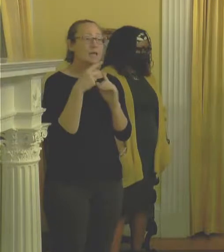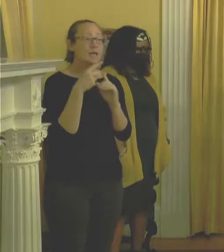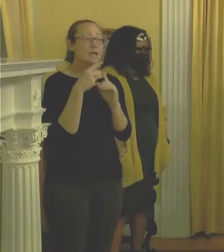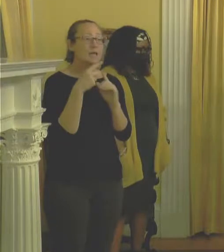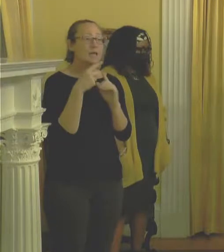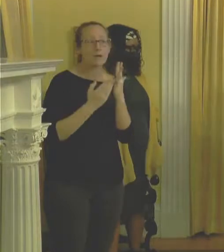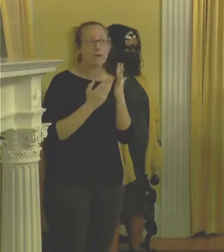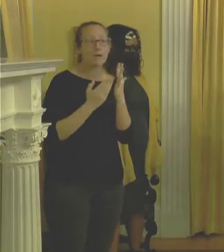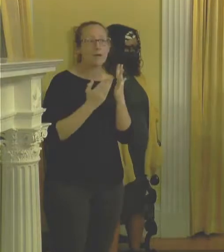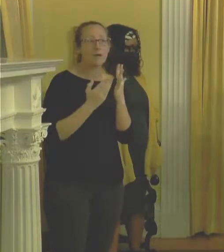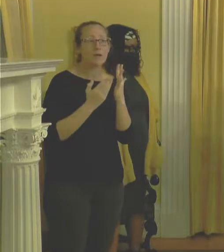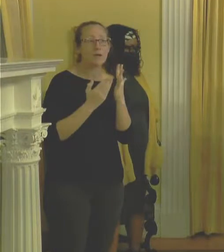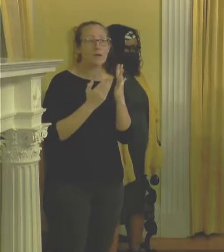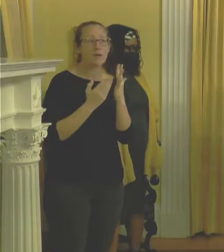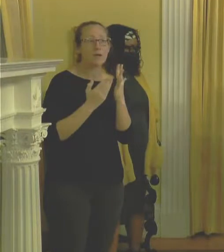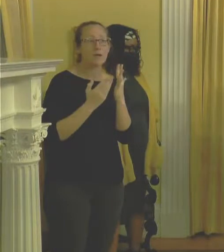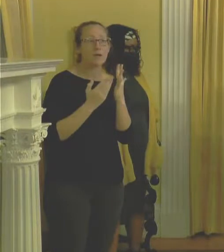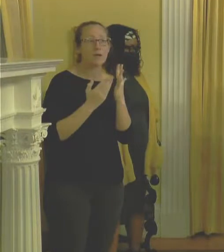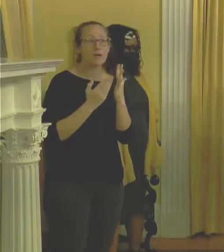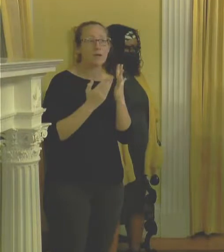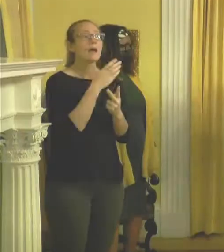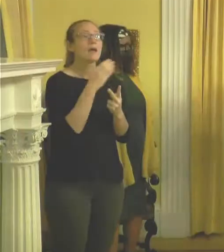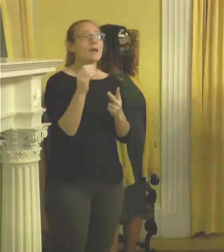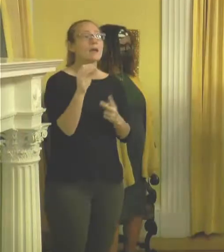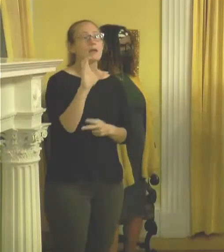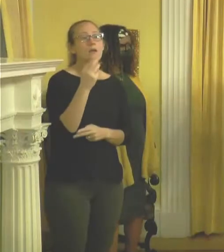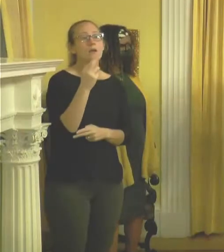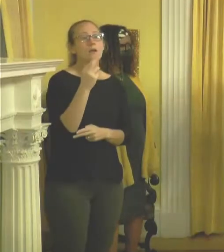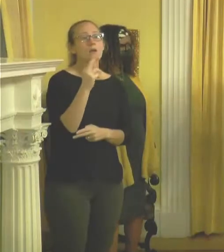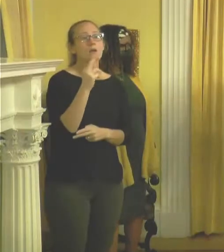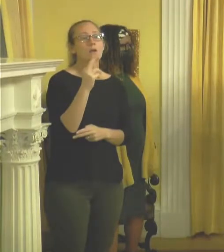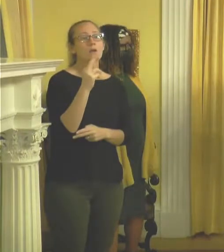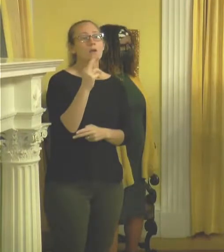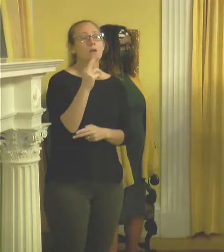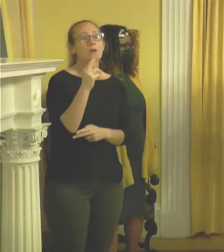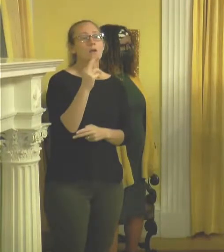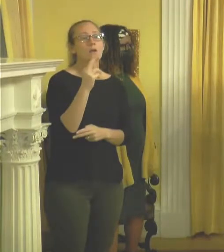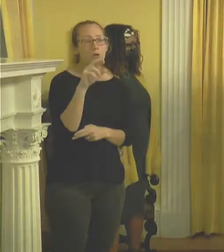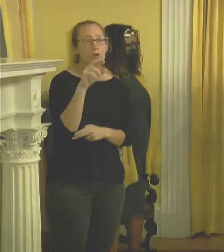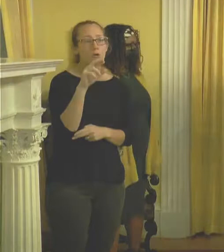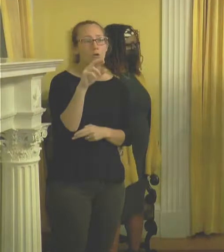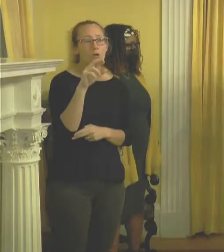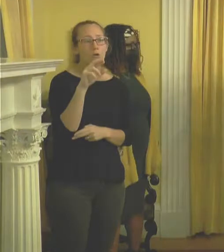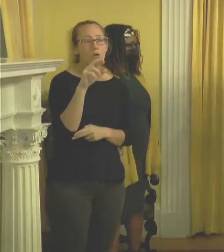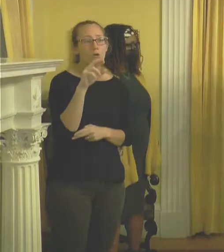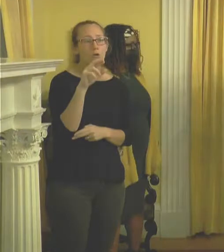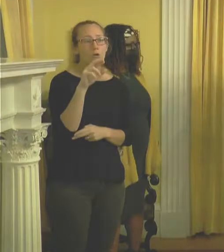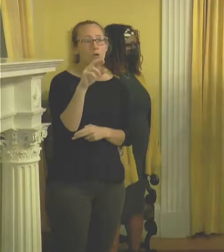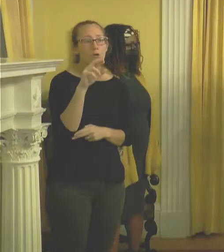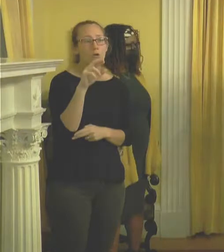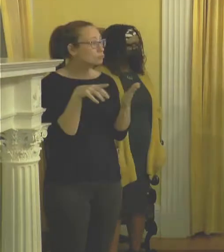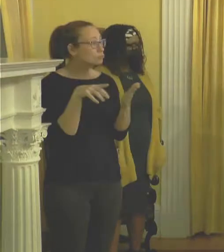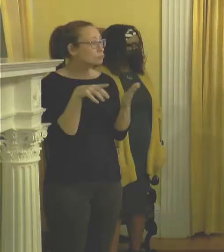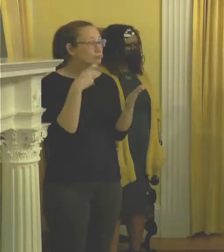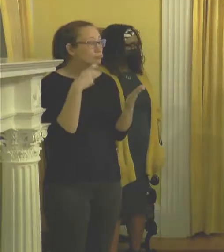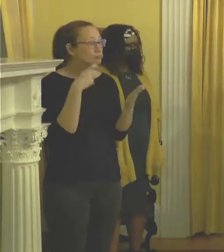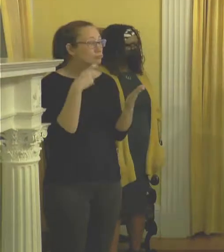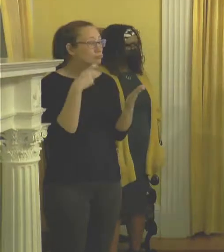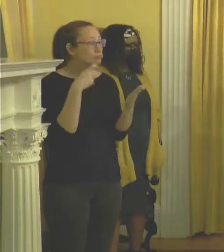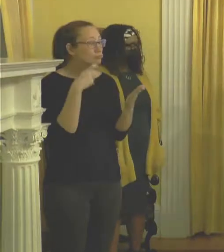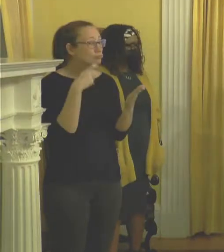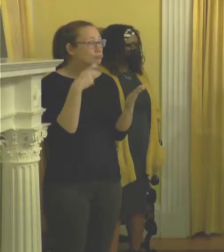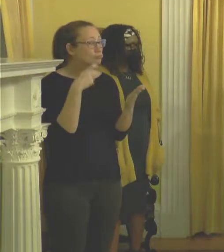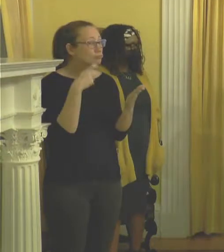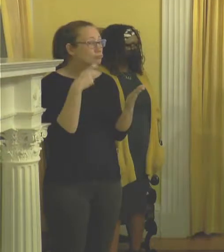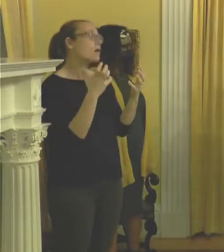Dr. Joanne Crispeller Fund. And then just for those students who've just arrived, if you want to